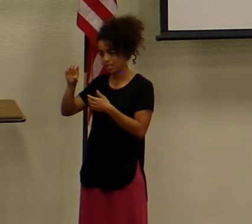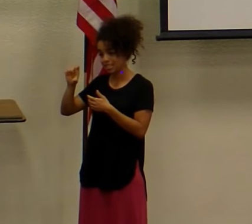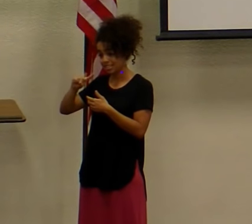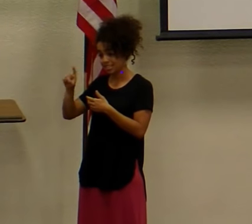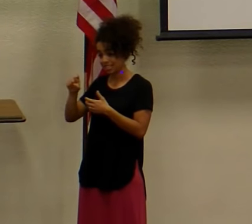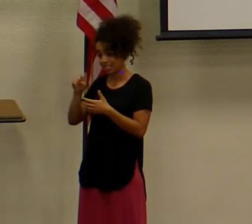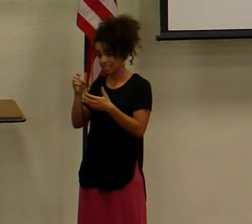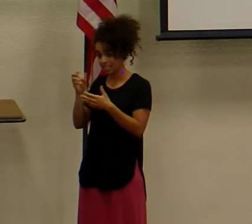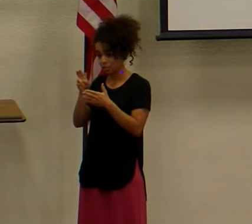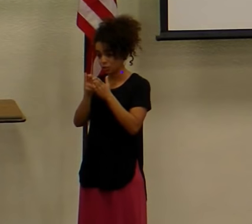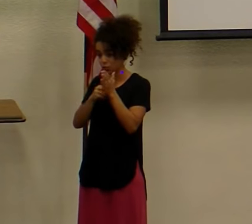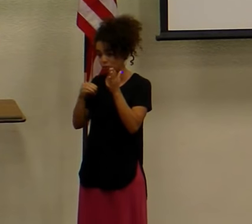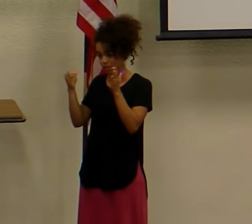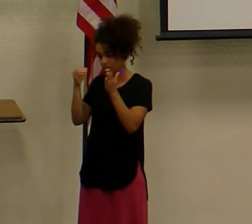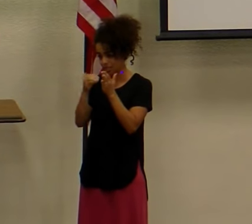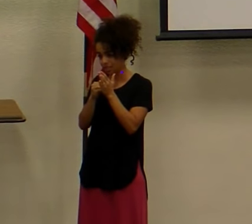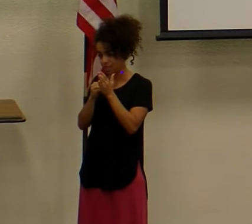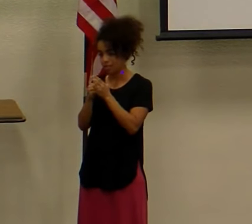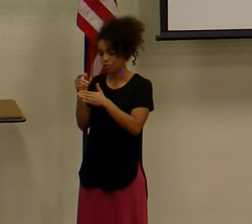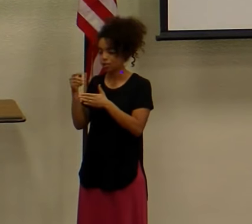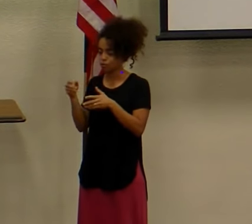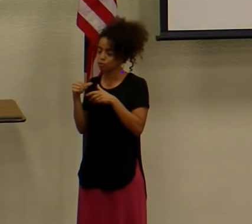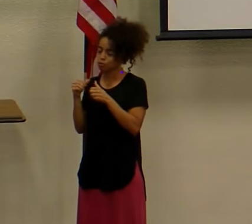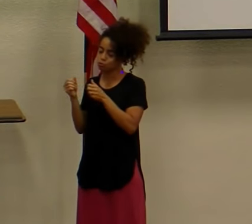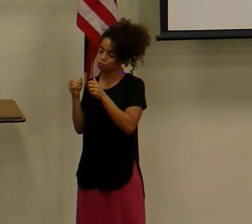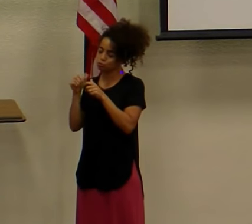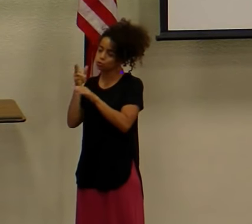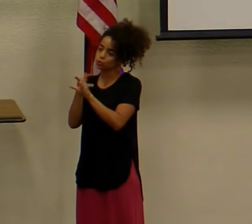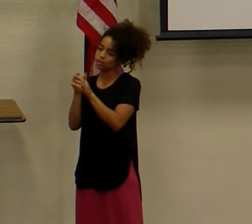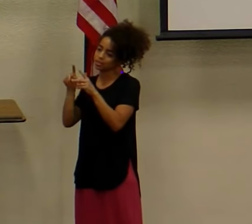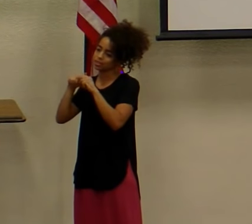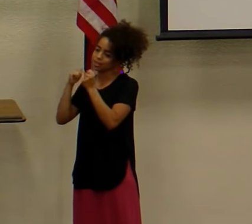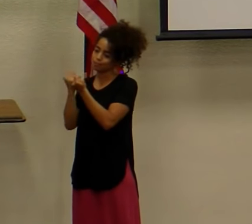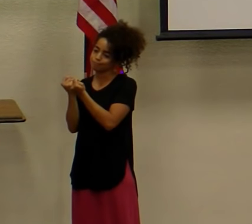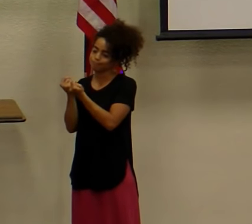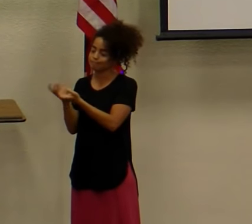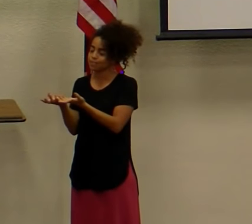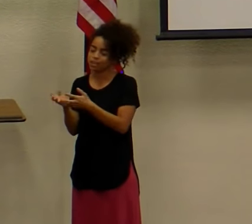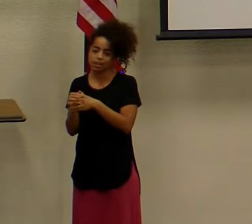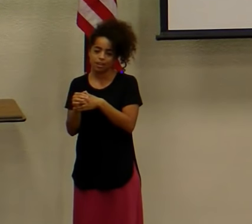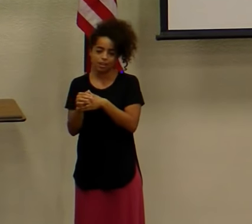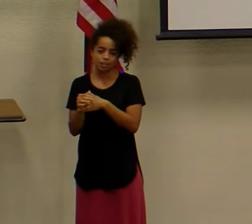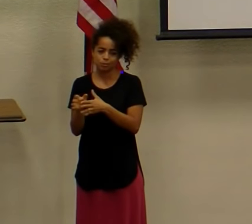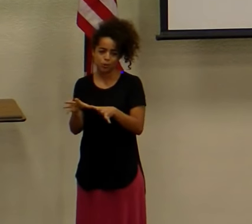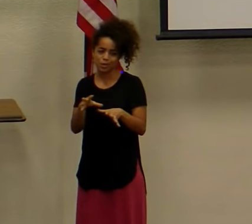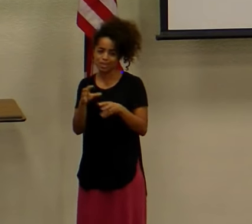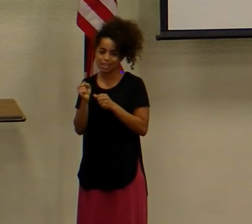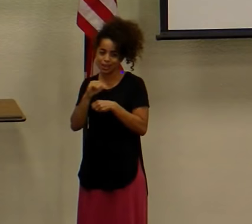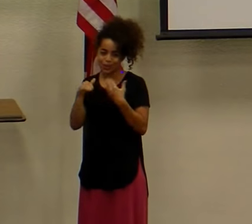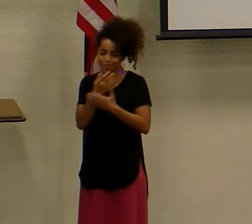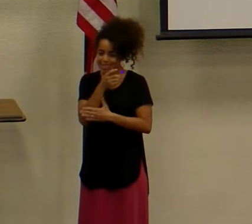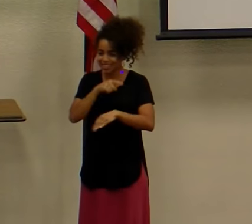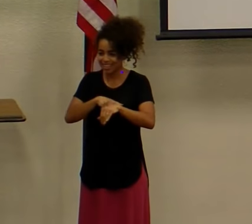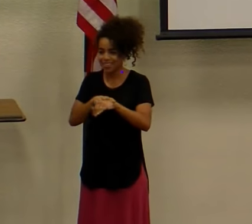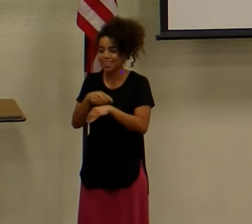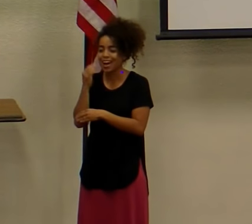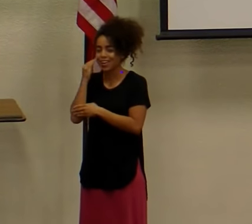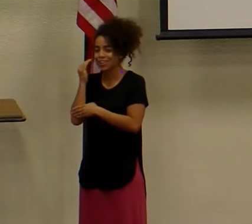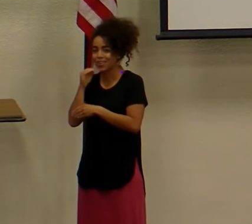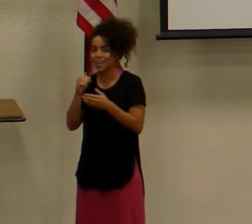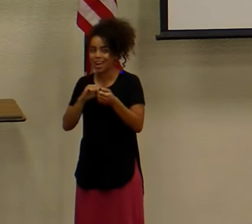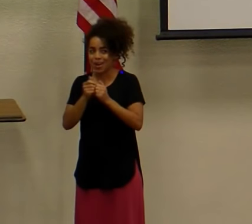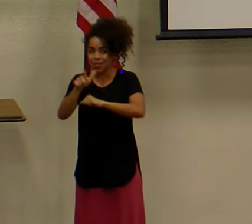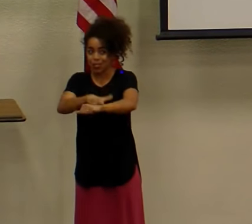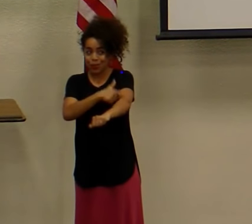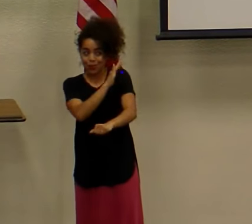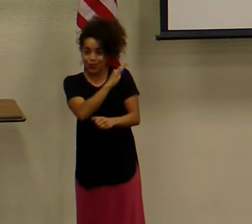at Sunset. And I don't want to take very much of Andrew's time because I know how long your lesson is. And